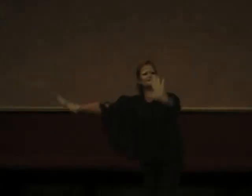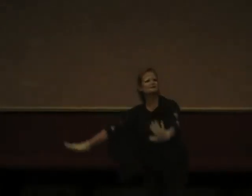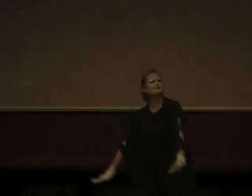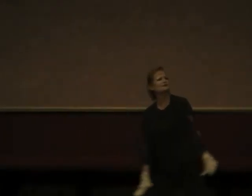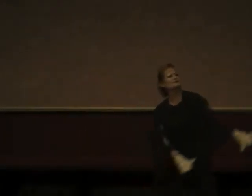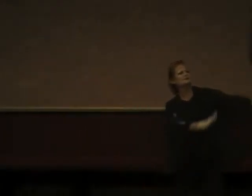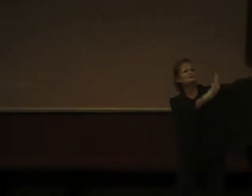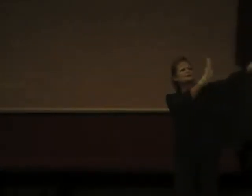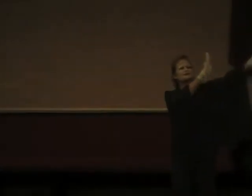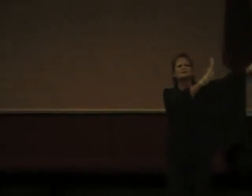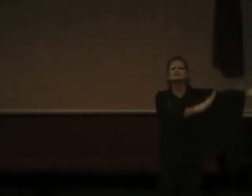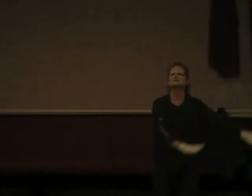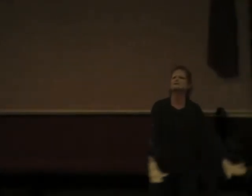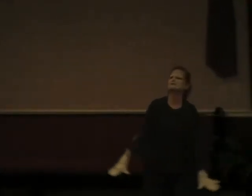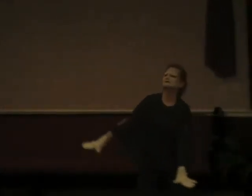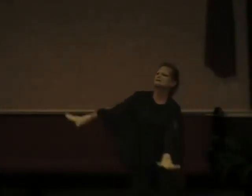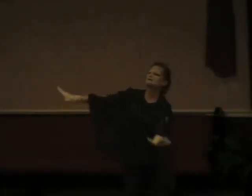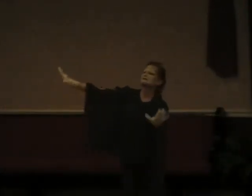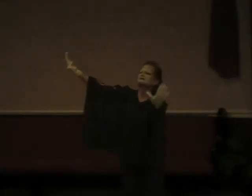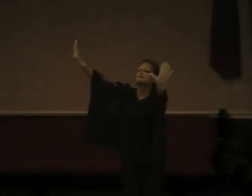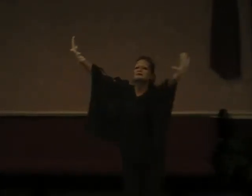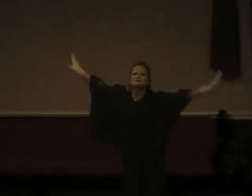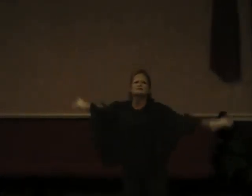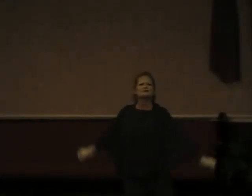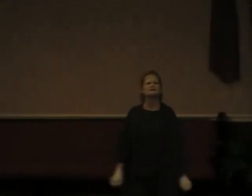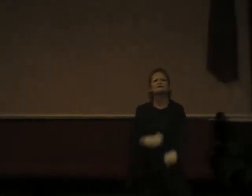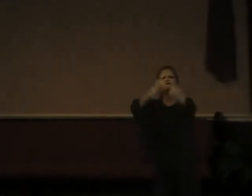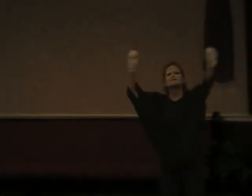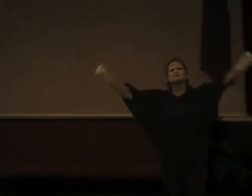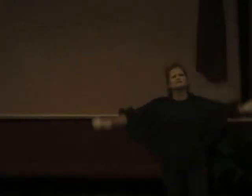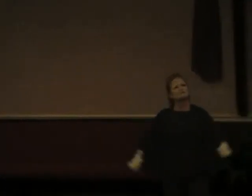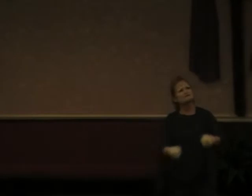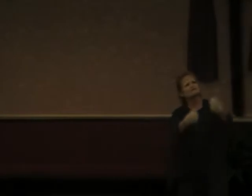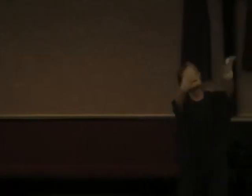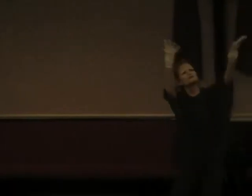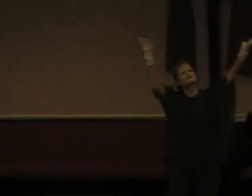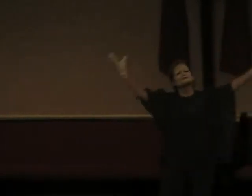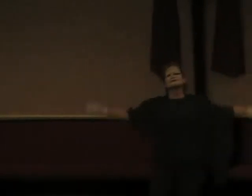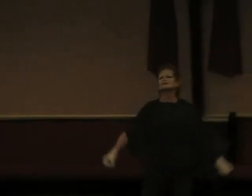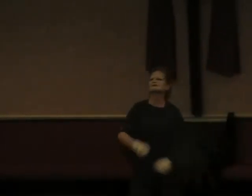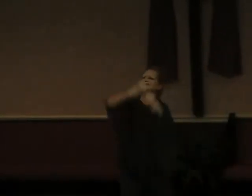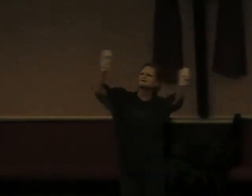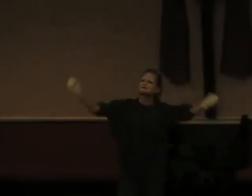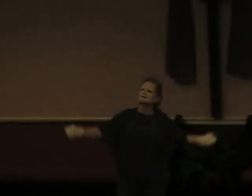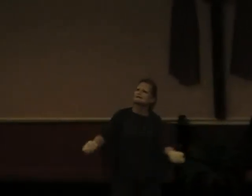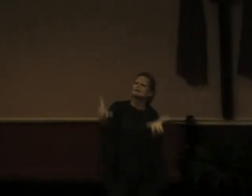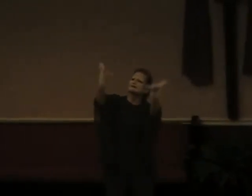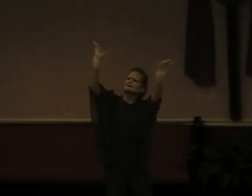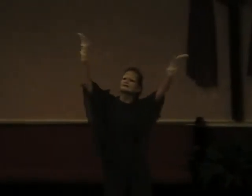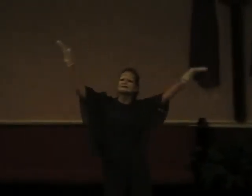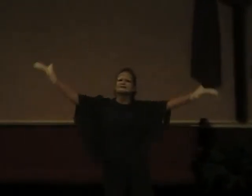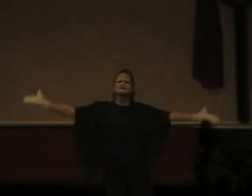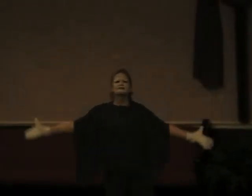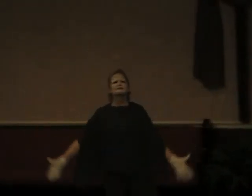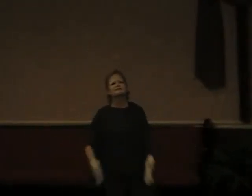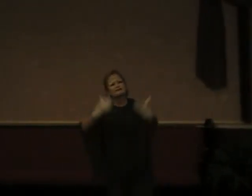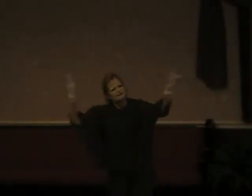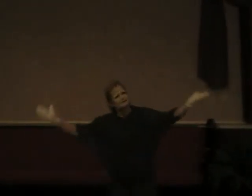solo